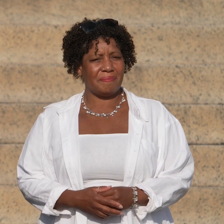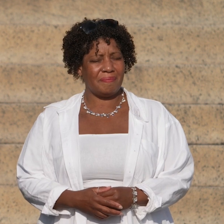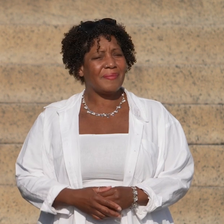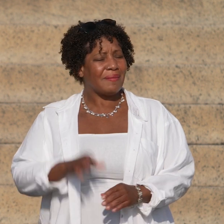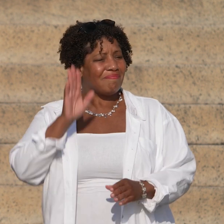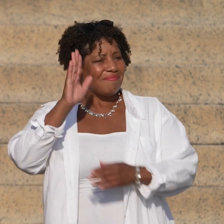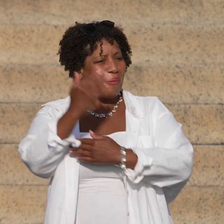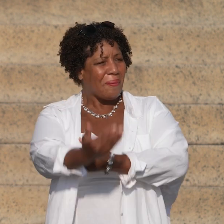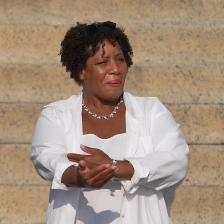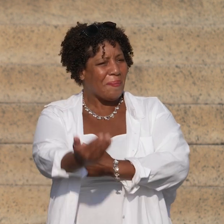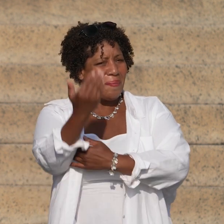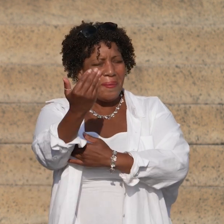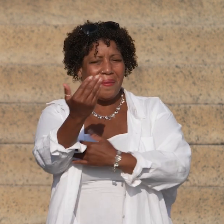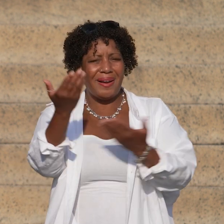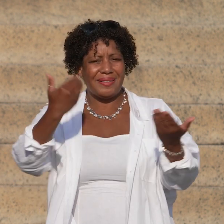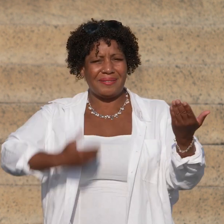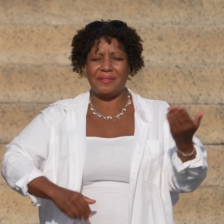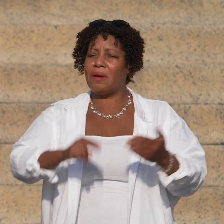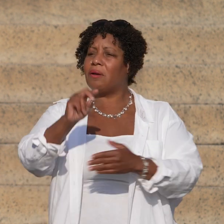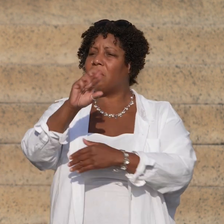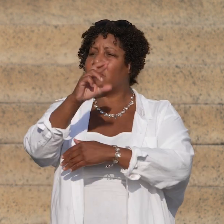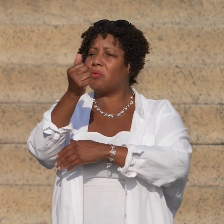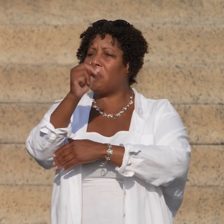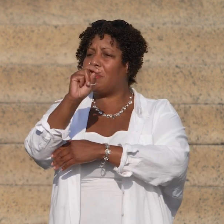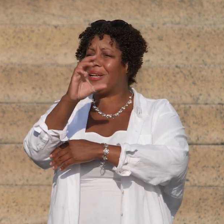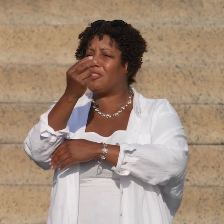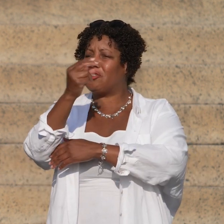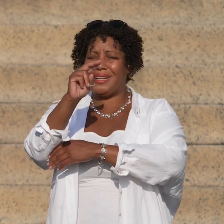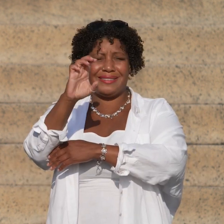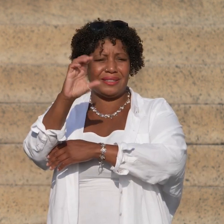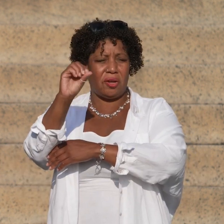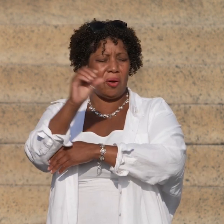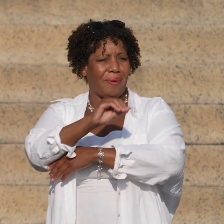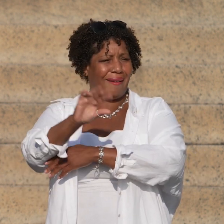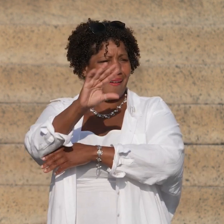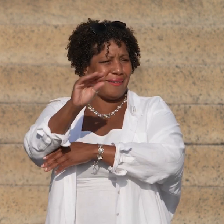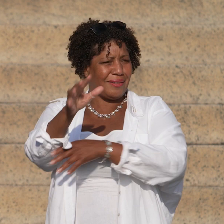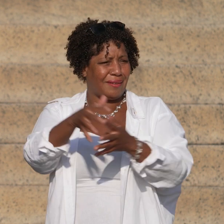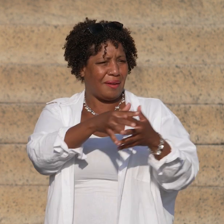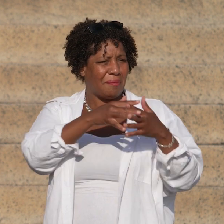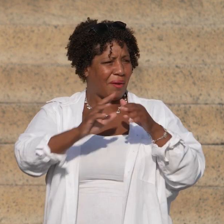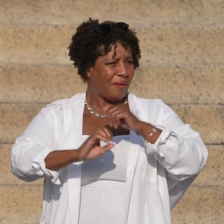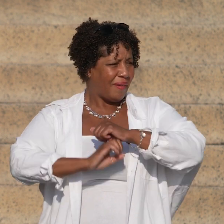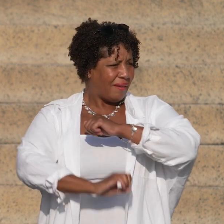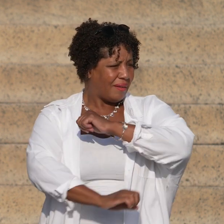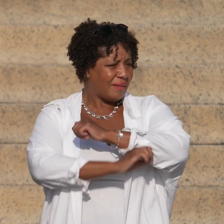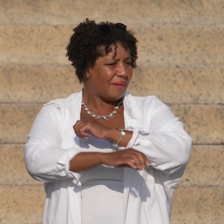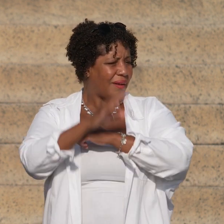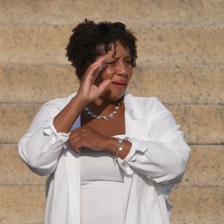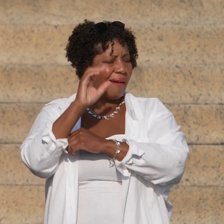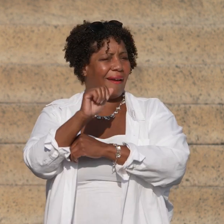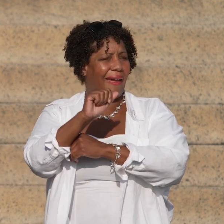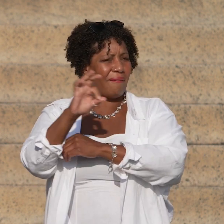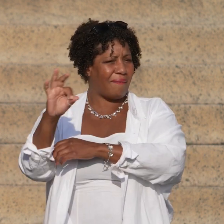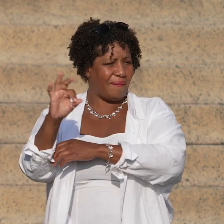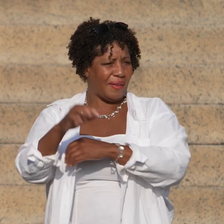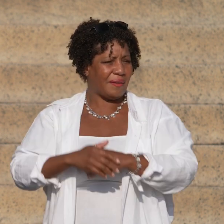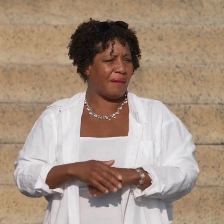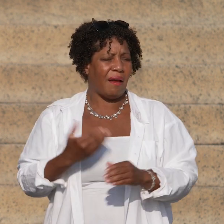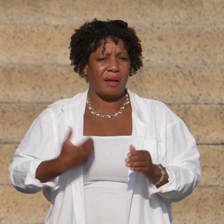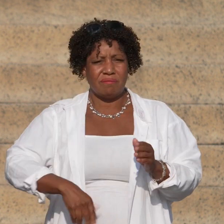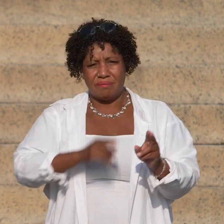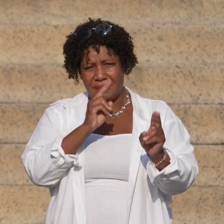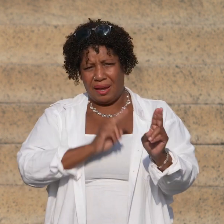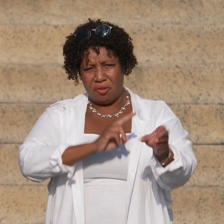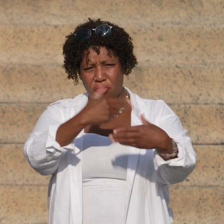Good morning, everyone. I am Norman Chen, CEO of the Asian American Foundation, or better known as TAF. It's an